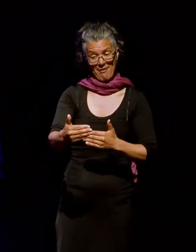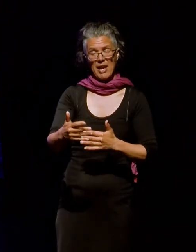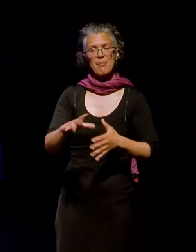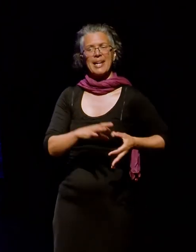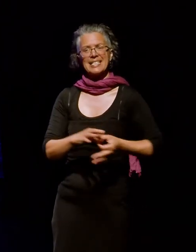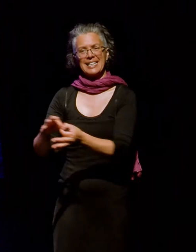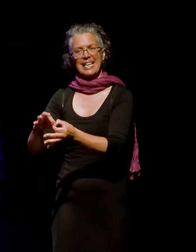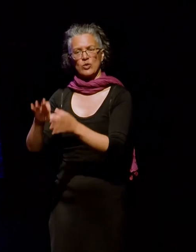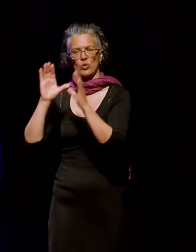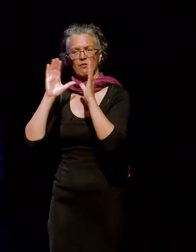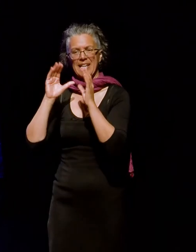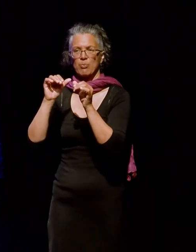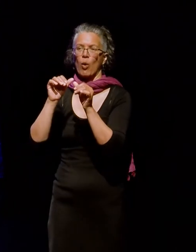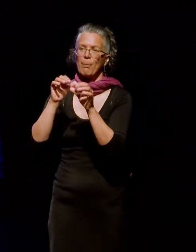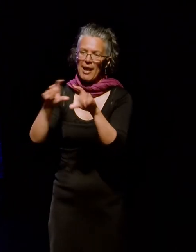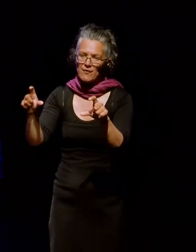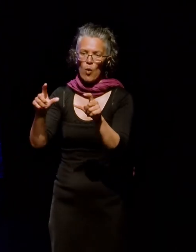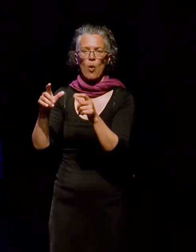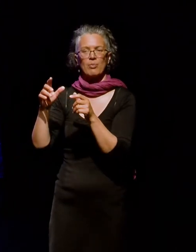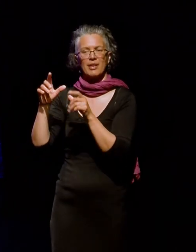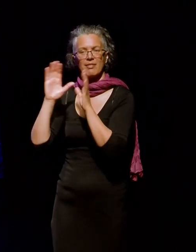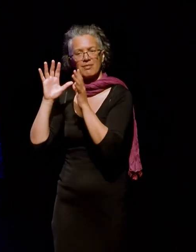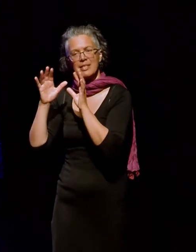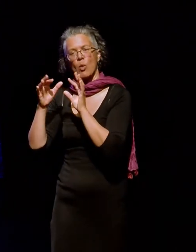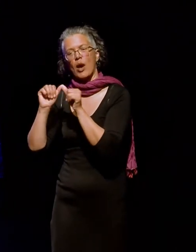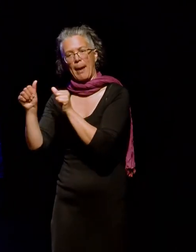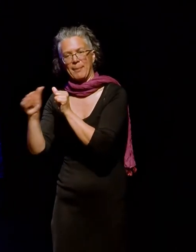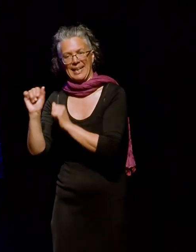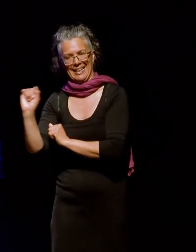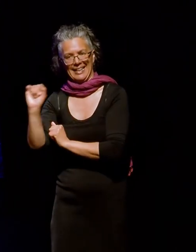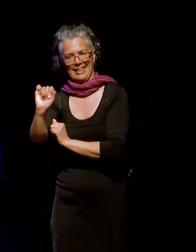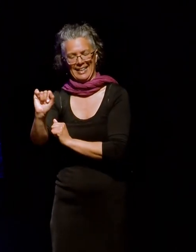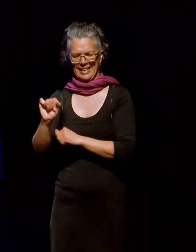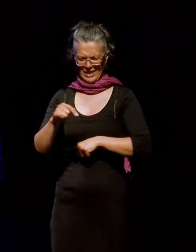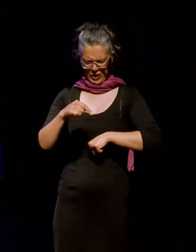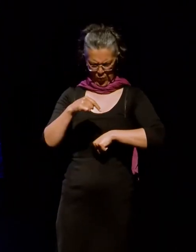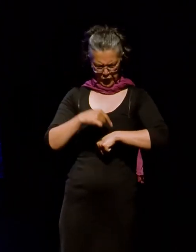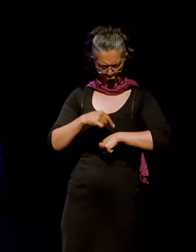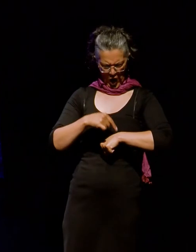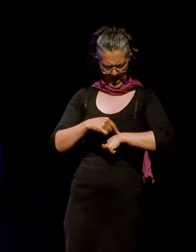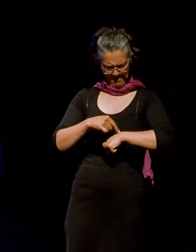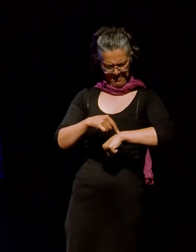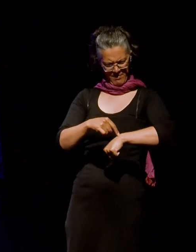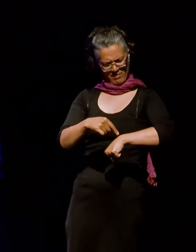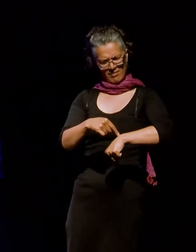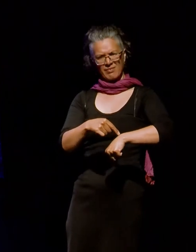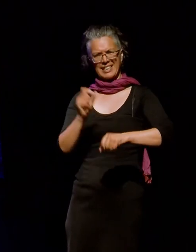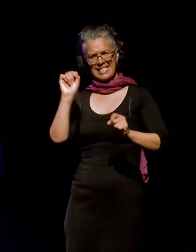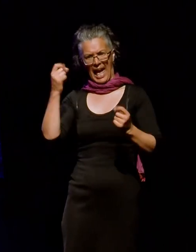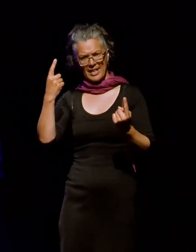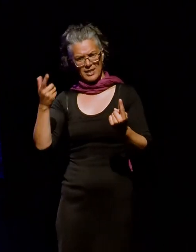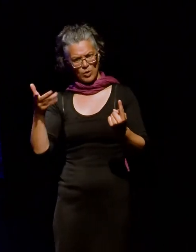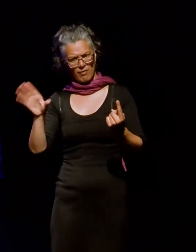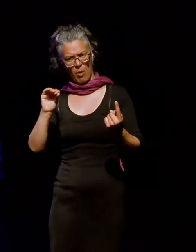and the company. This makes me interested to know more about how is time understood by people creating community